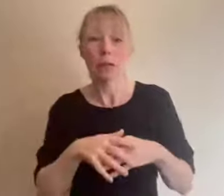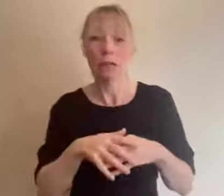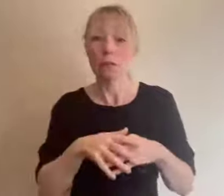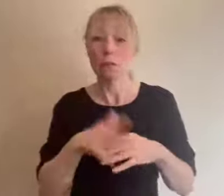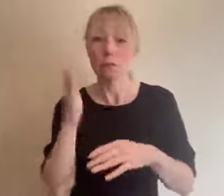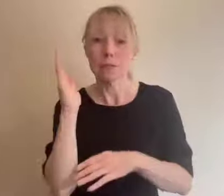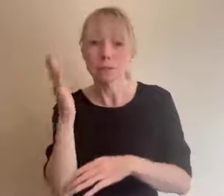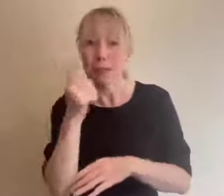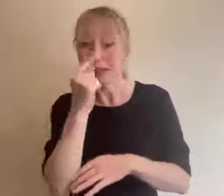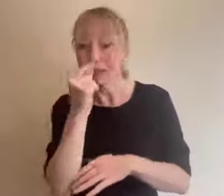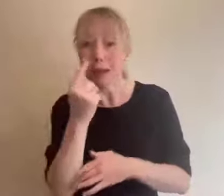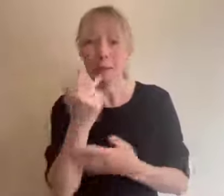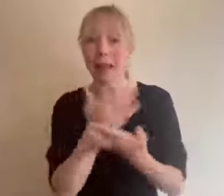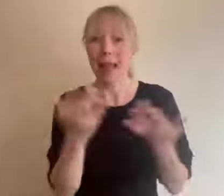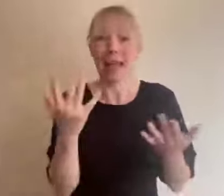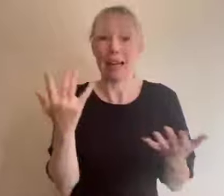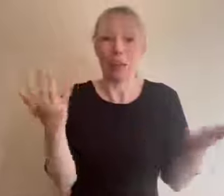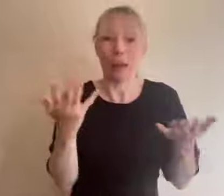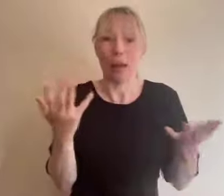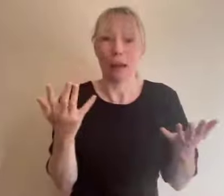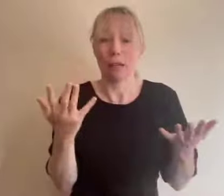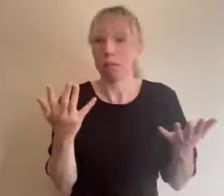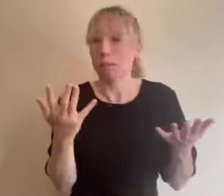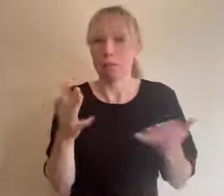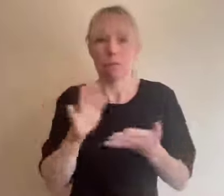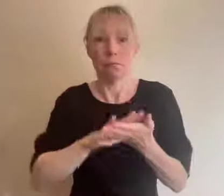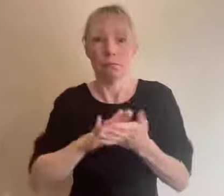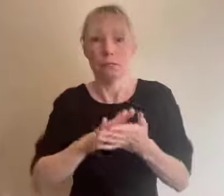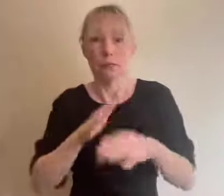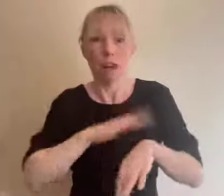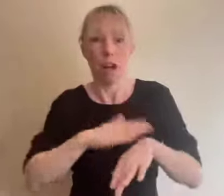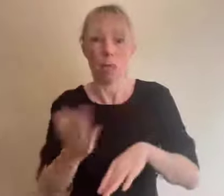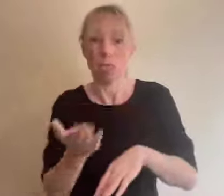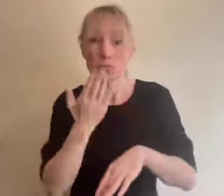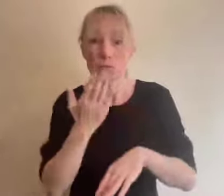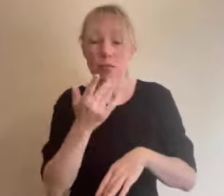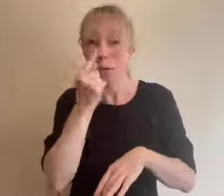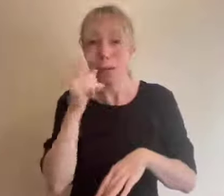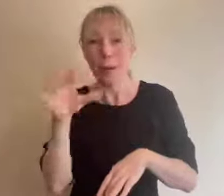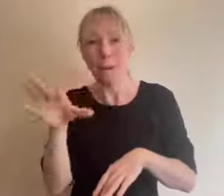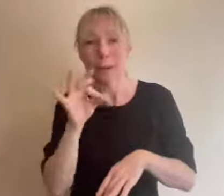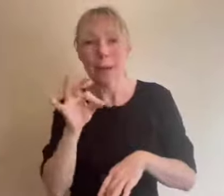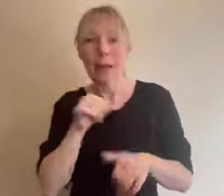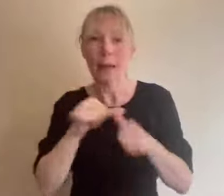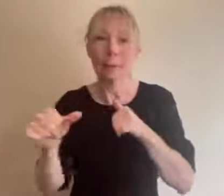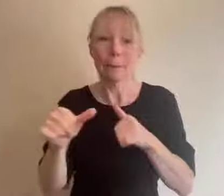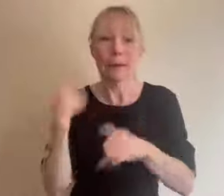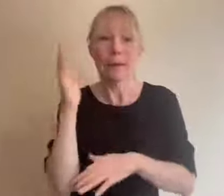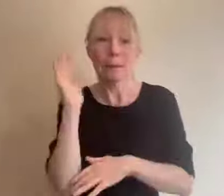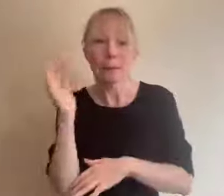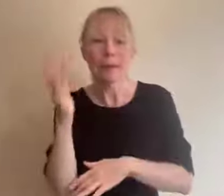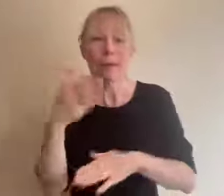even at short notice this means you can choose the best speaker for the job without worrying about travel and accommodation costs